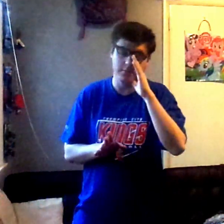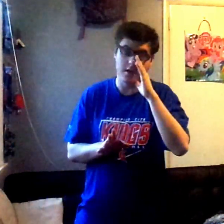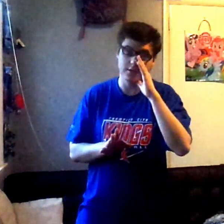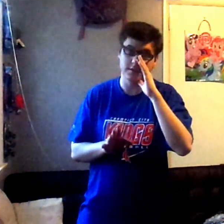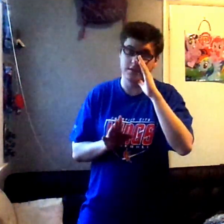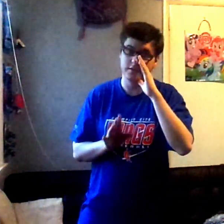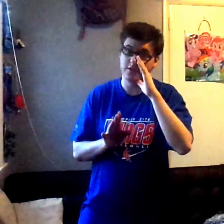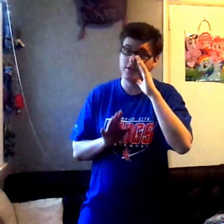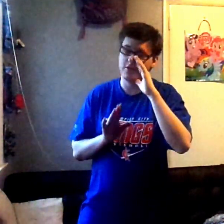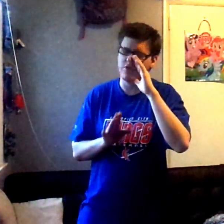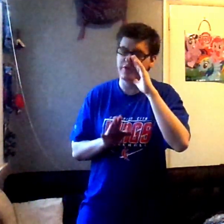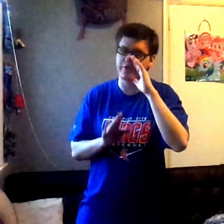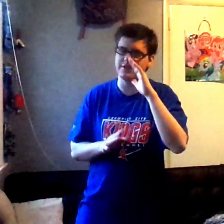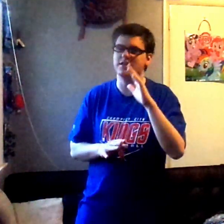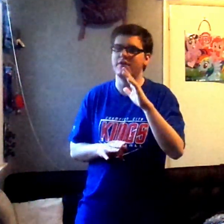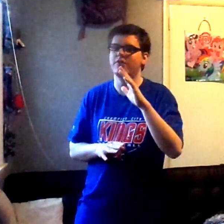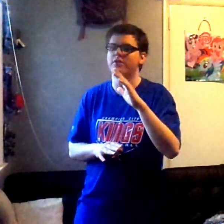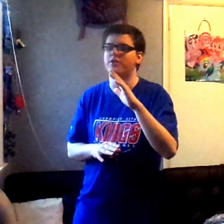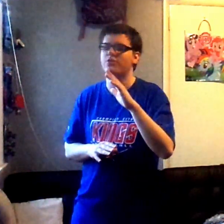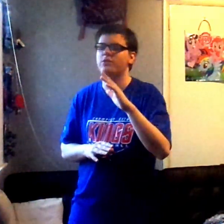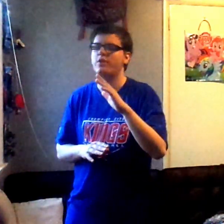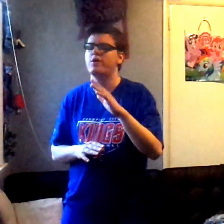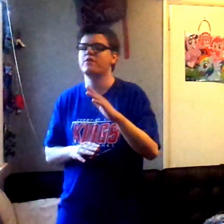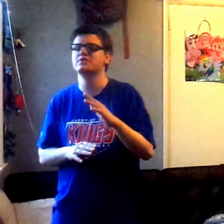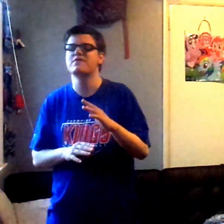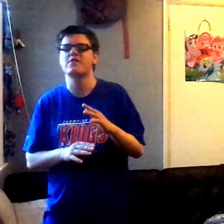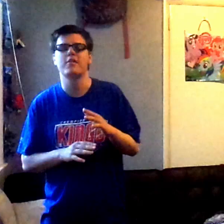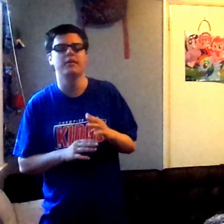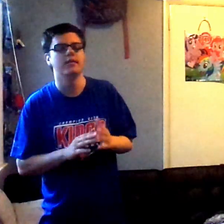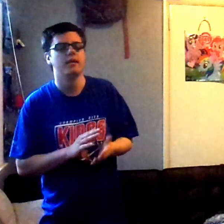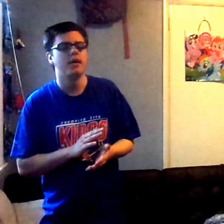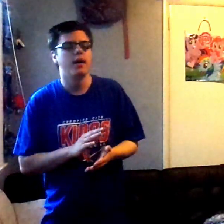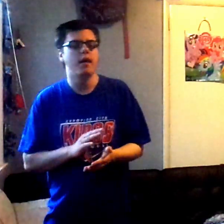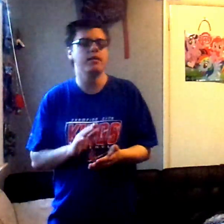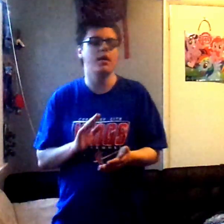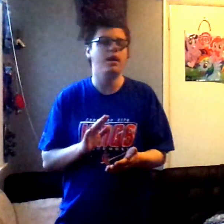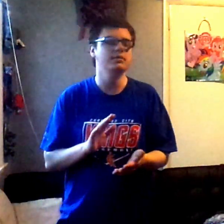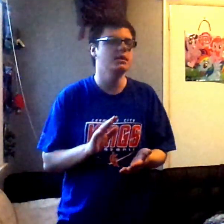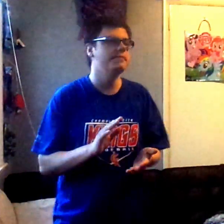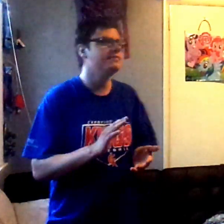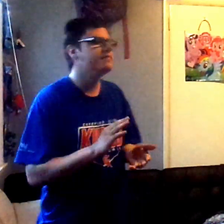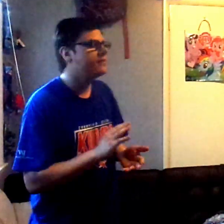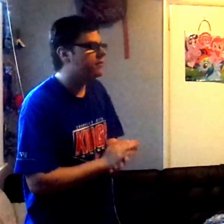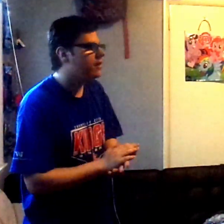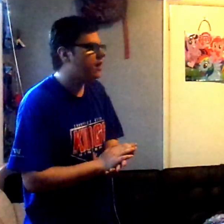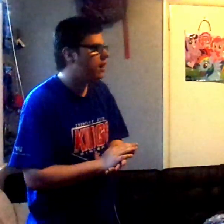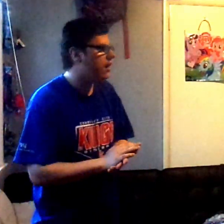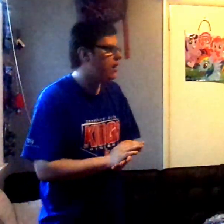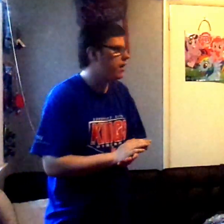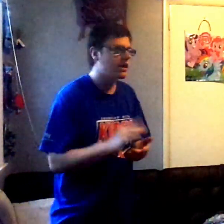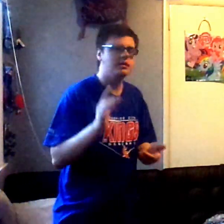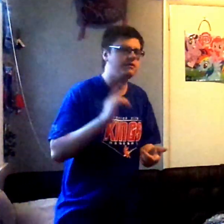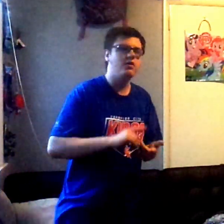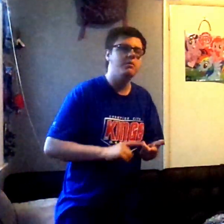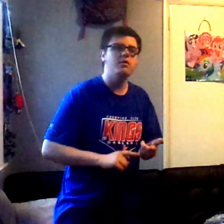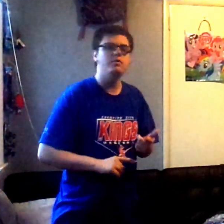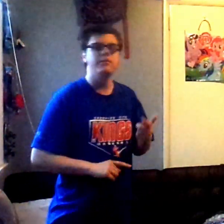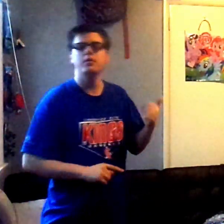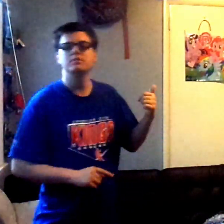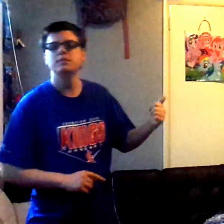honestly, a lot of great stuff for the new 2021 version of iCarly. I mean, honestly, guys, if you want me to review season